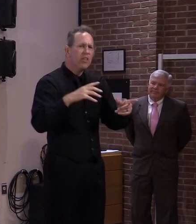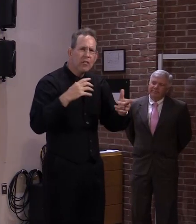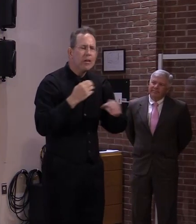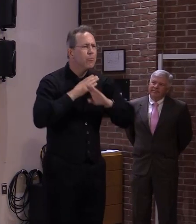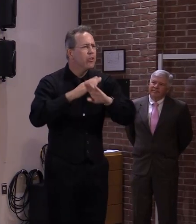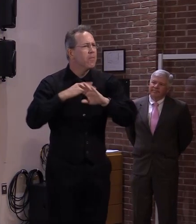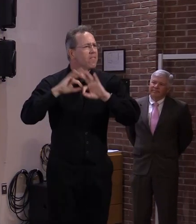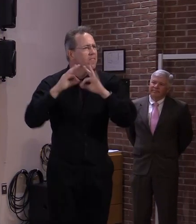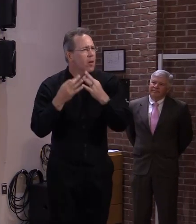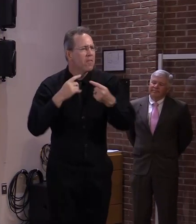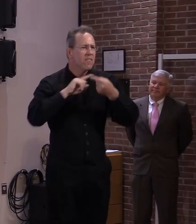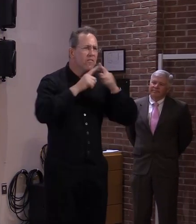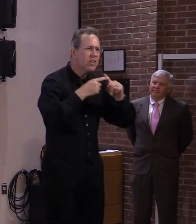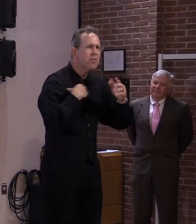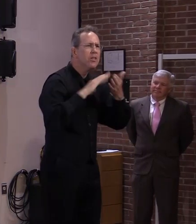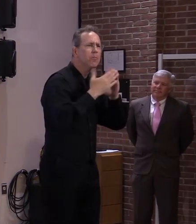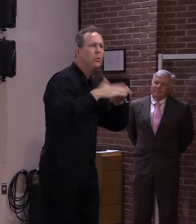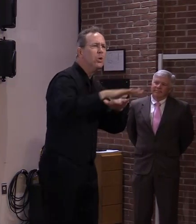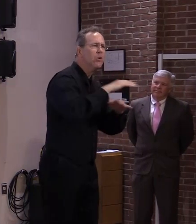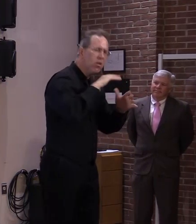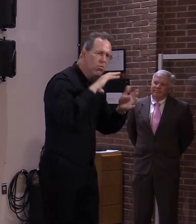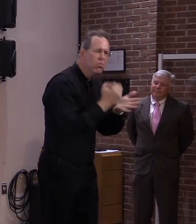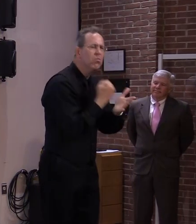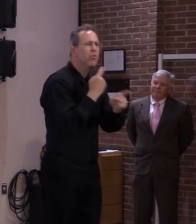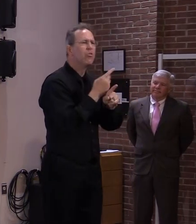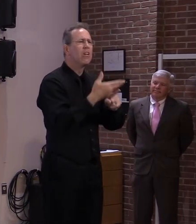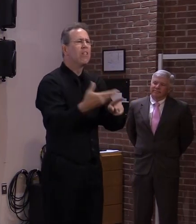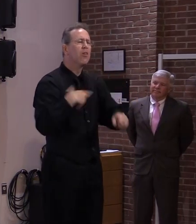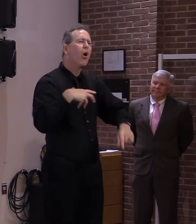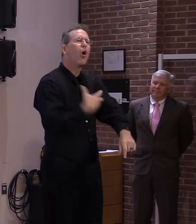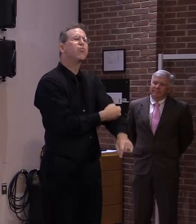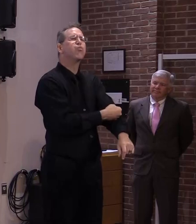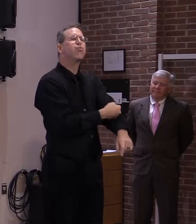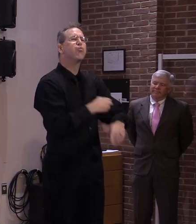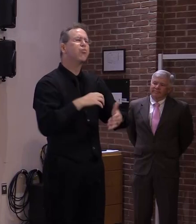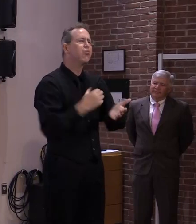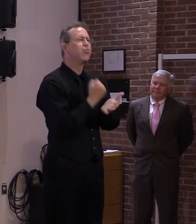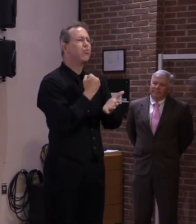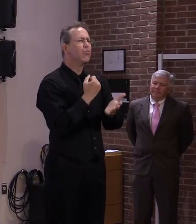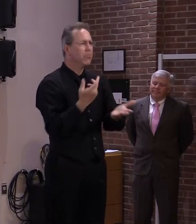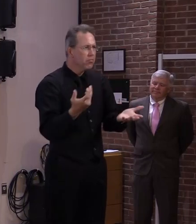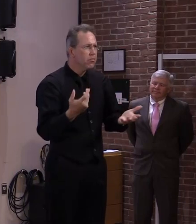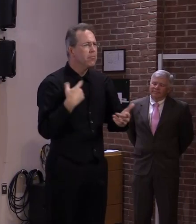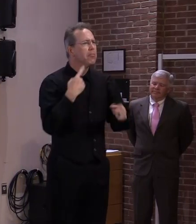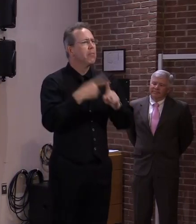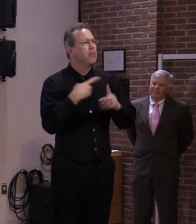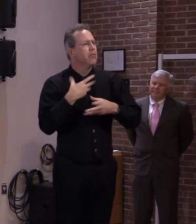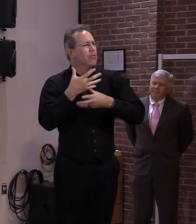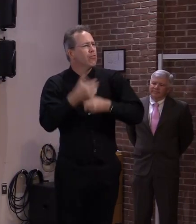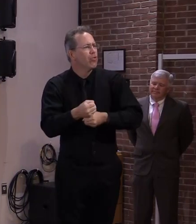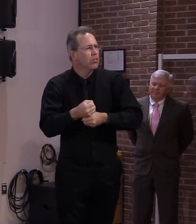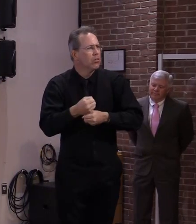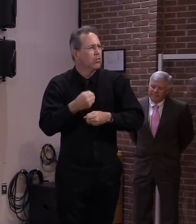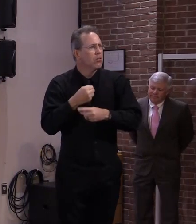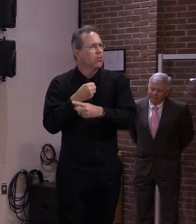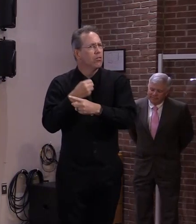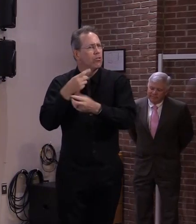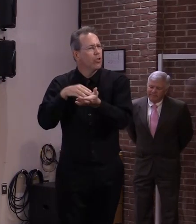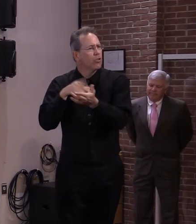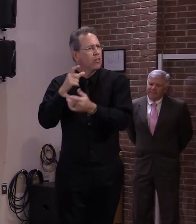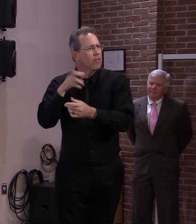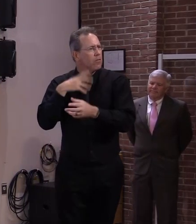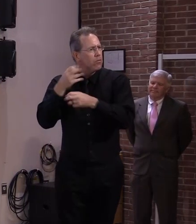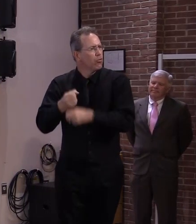they had enough faith in uh what dr levine dr calcio and others were were saying uh